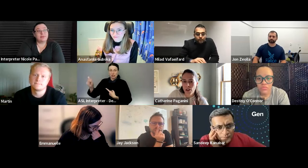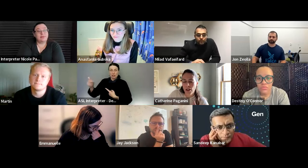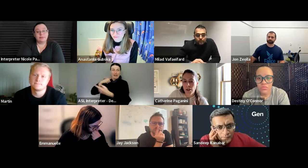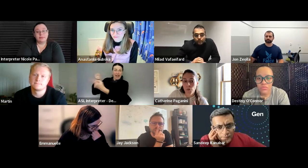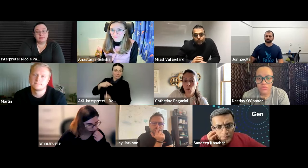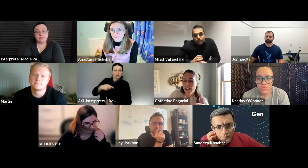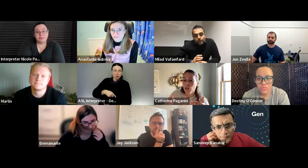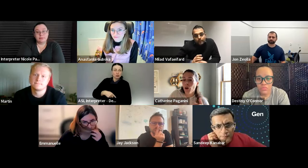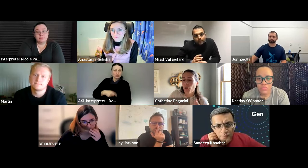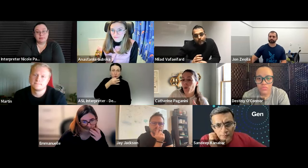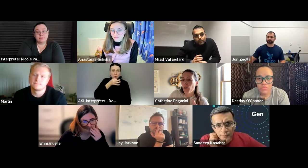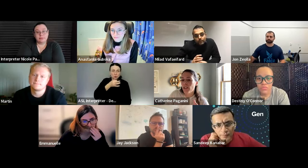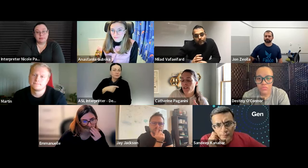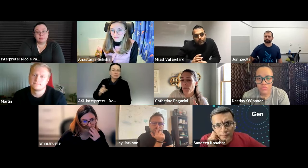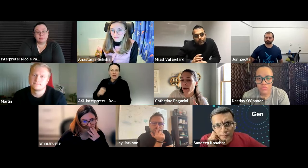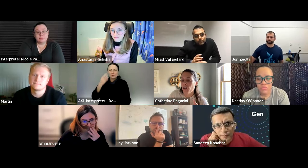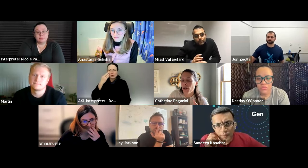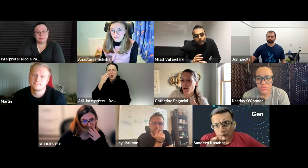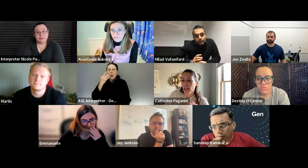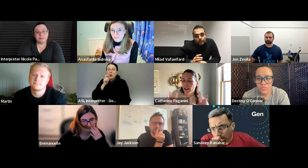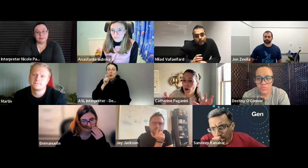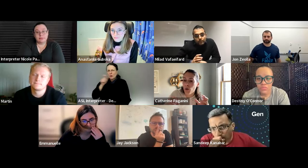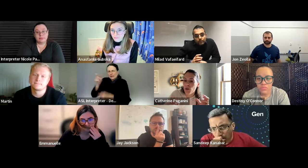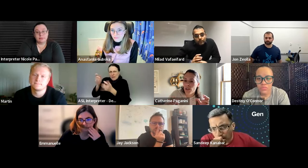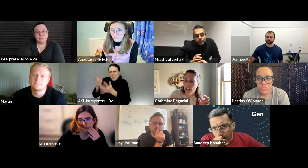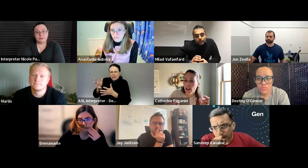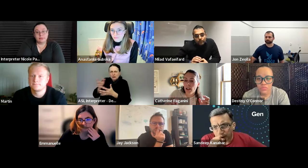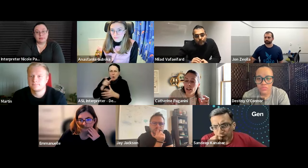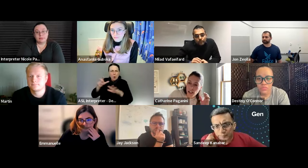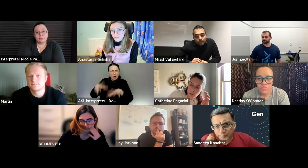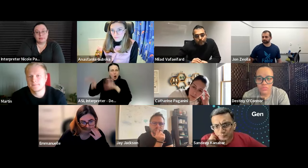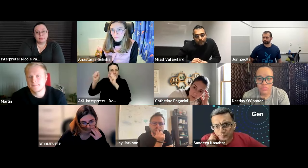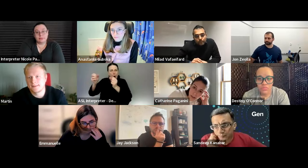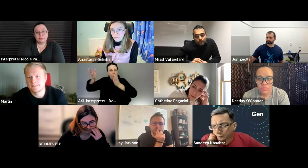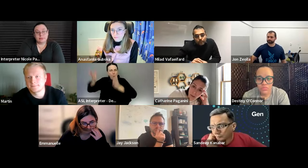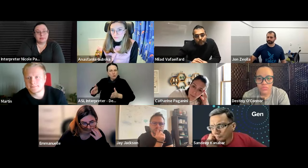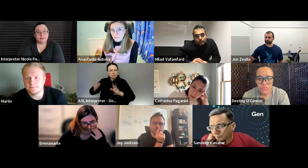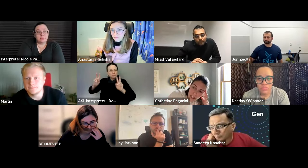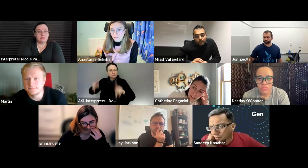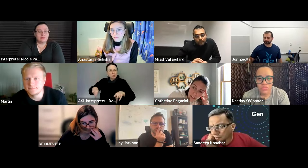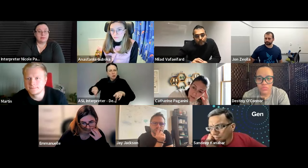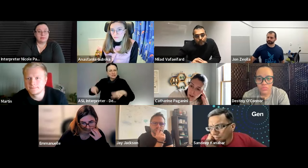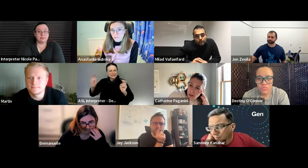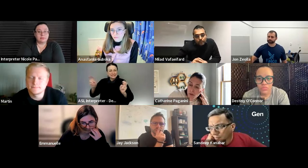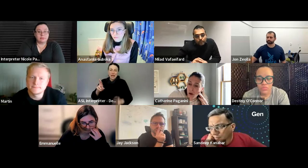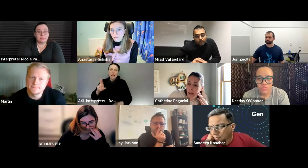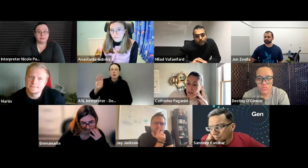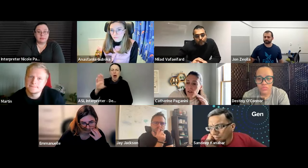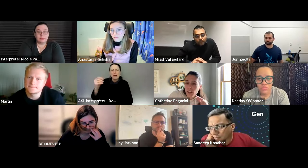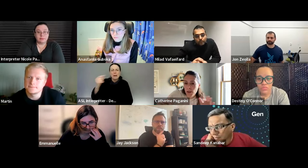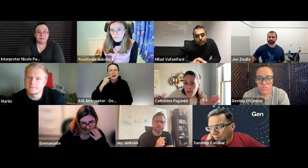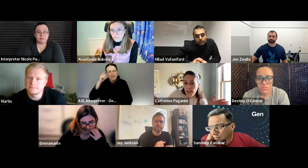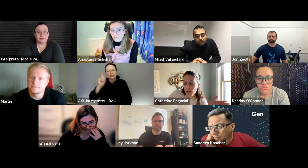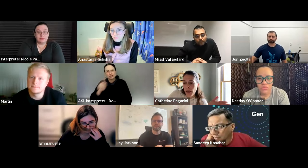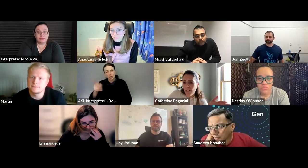assume um we'll have to know who is the manager or like the hosts i think probably rob and milan for sure because you